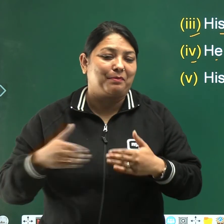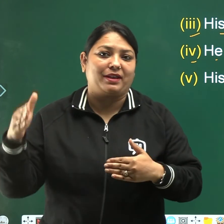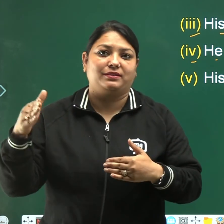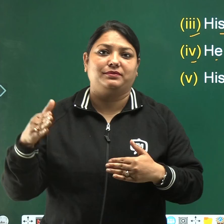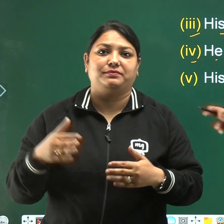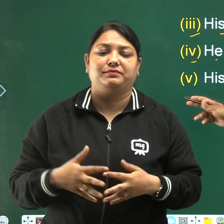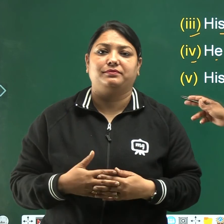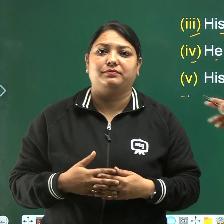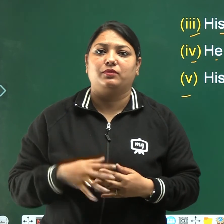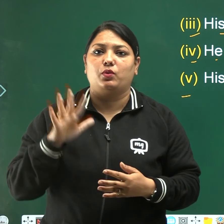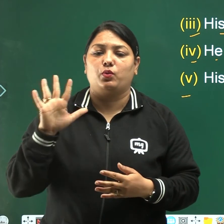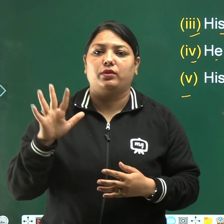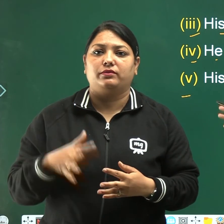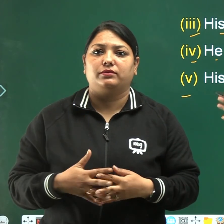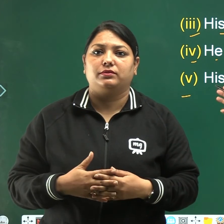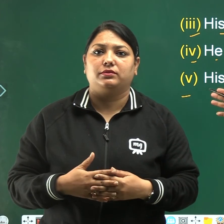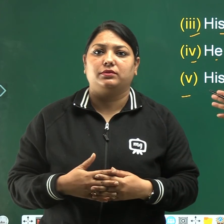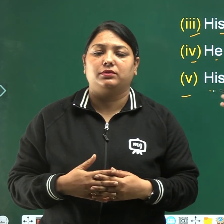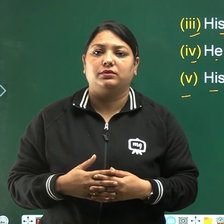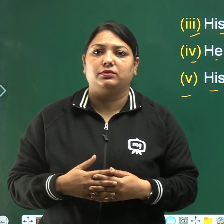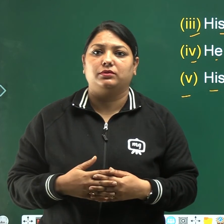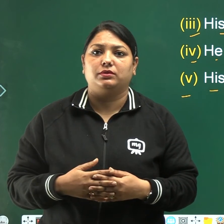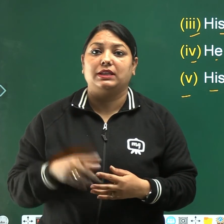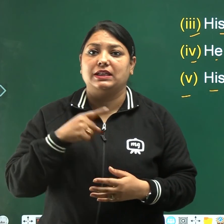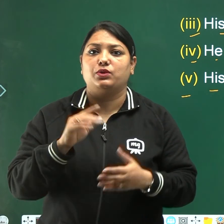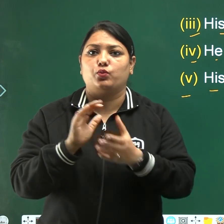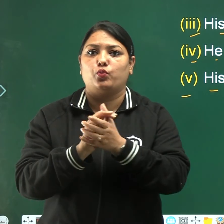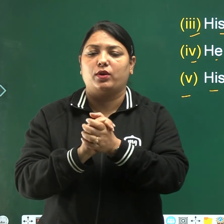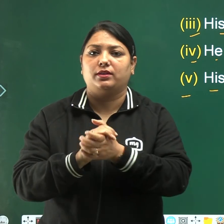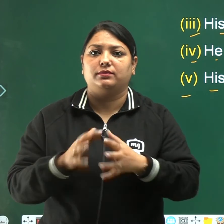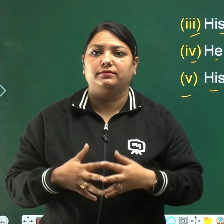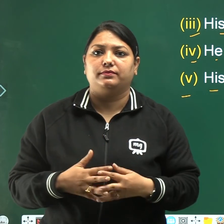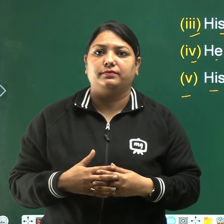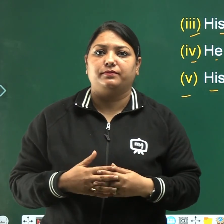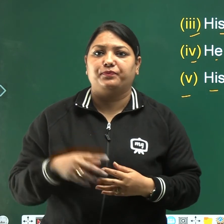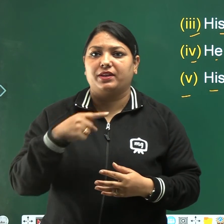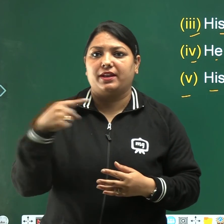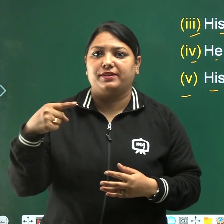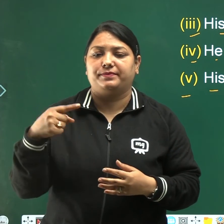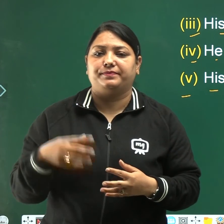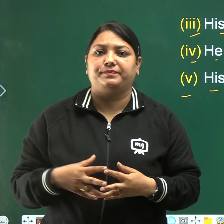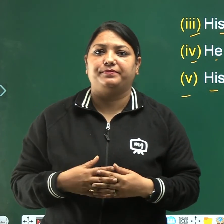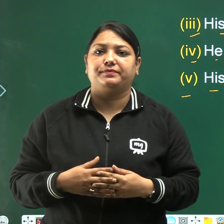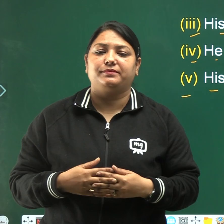fifth, his friend dash,